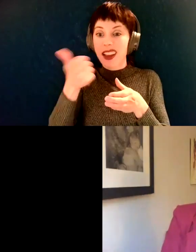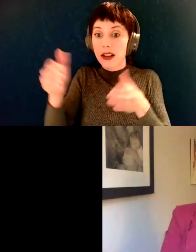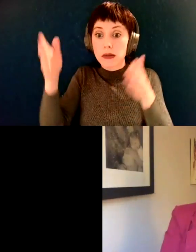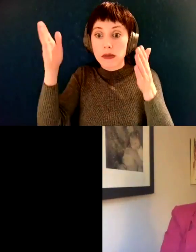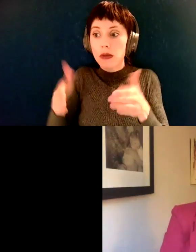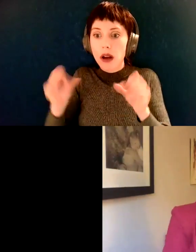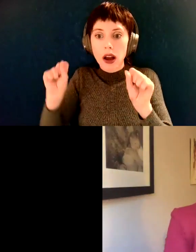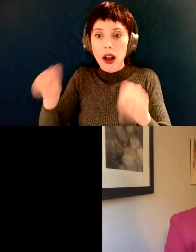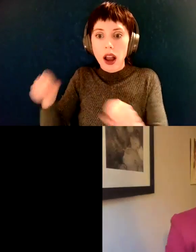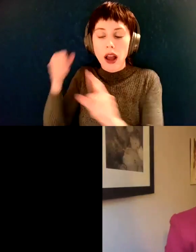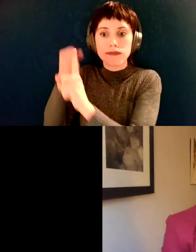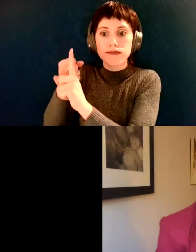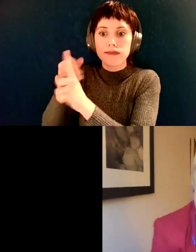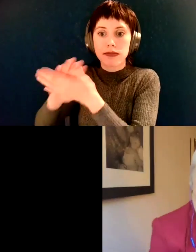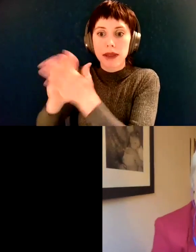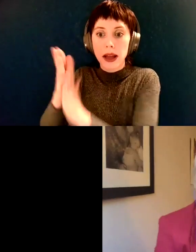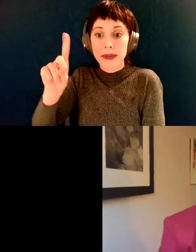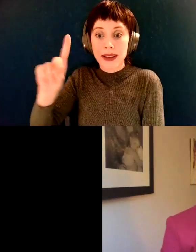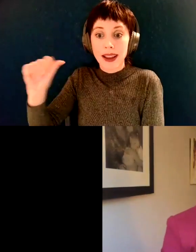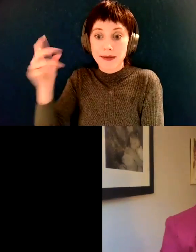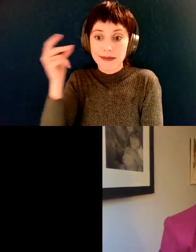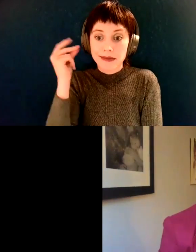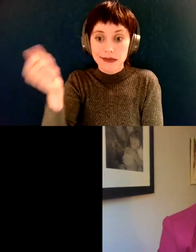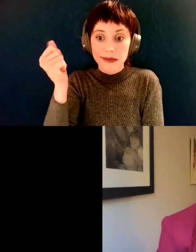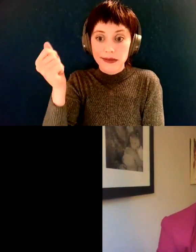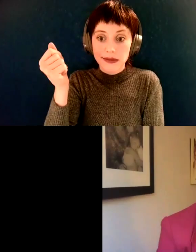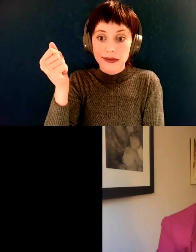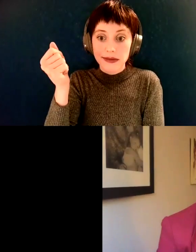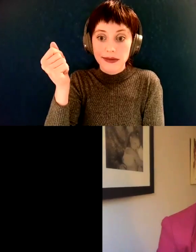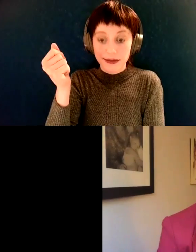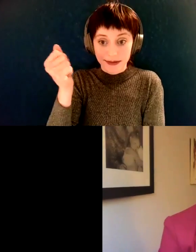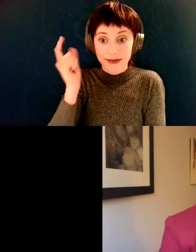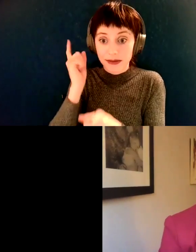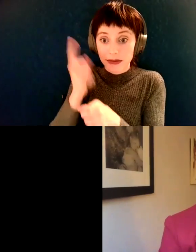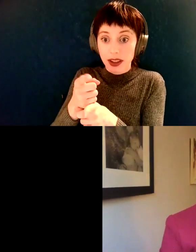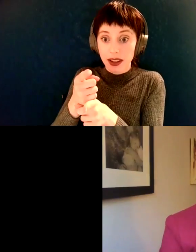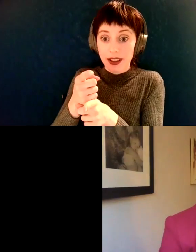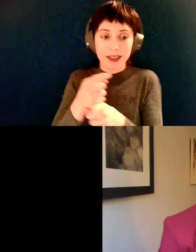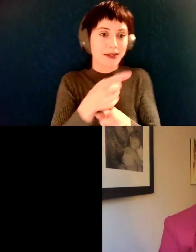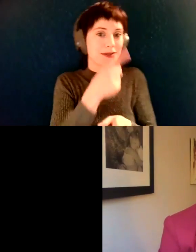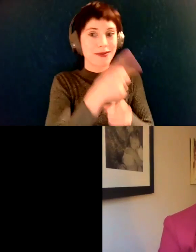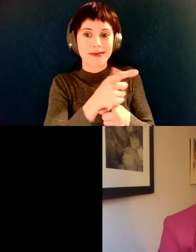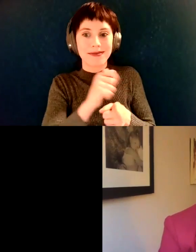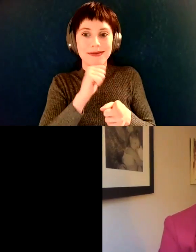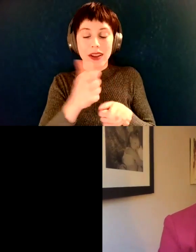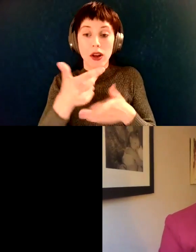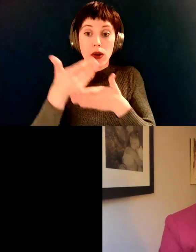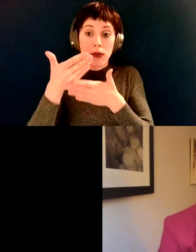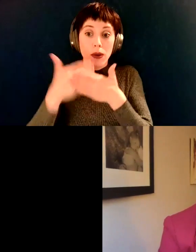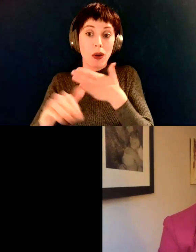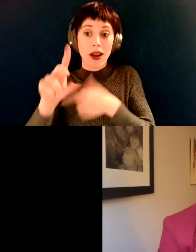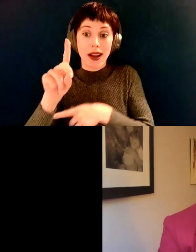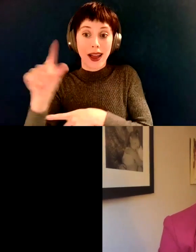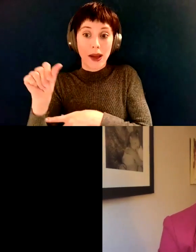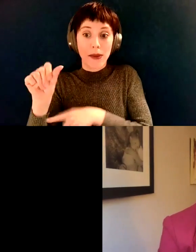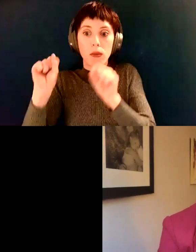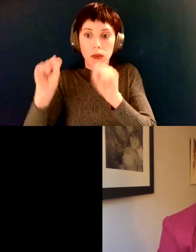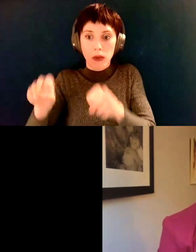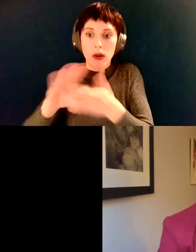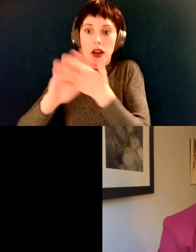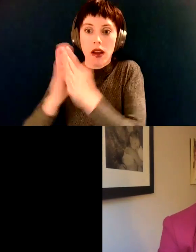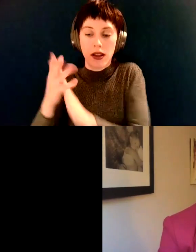What a deal. That's right. It's not born into it necessarily, but you might be, but yeah,